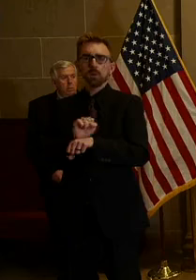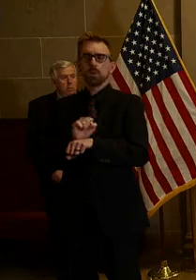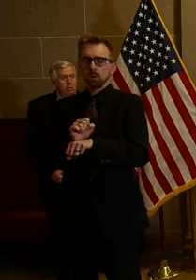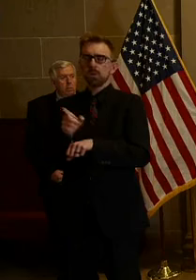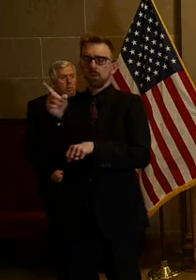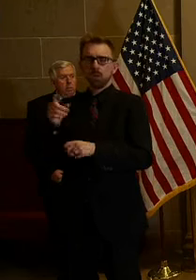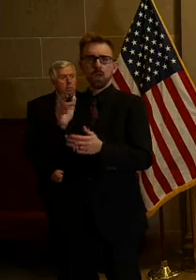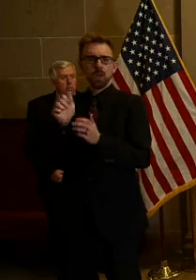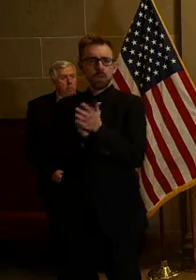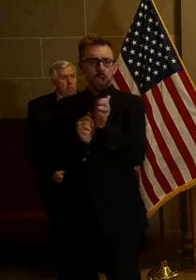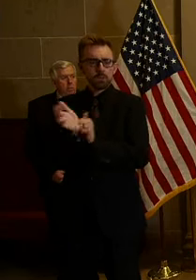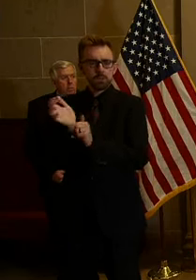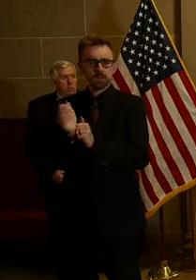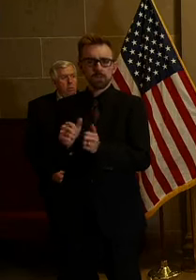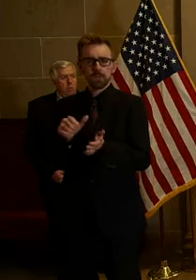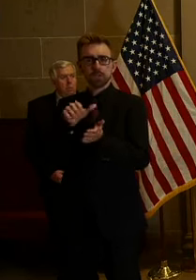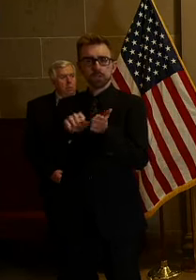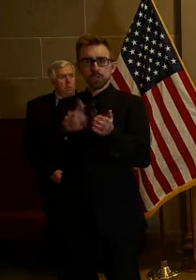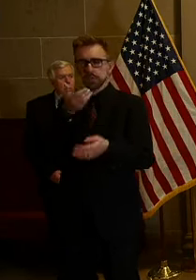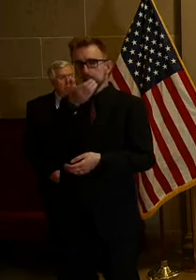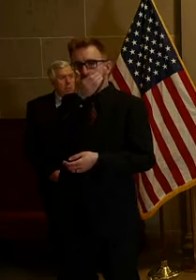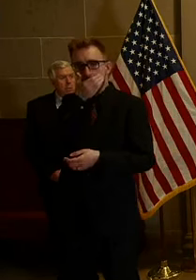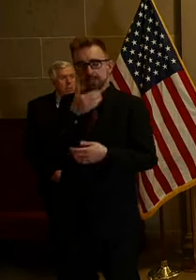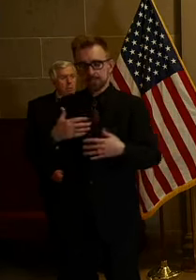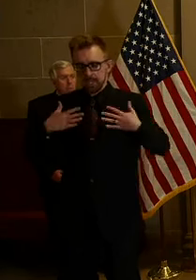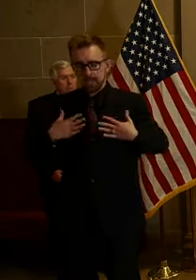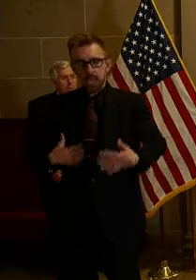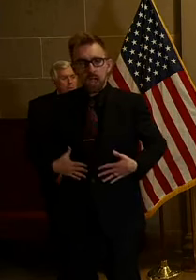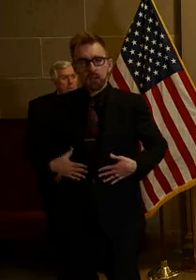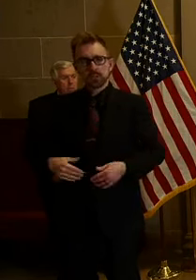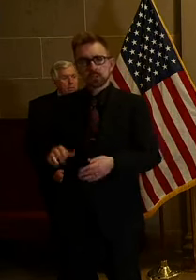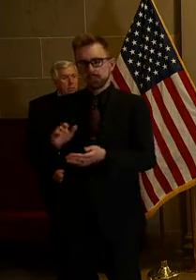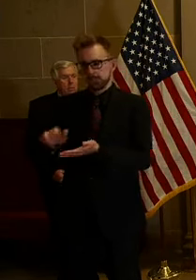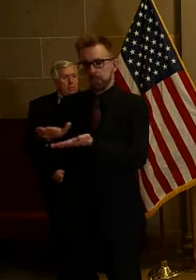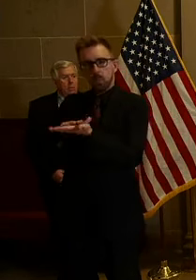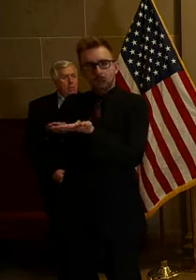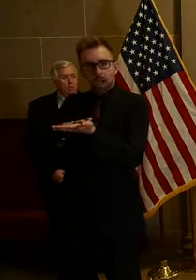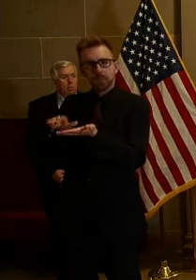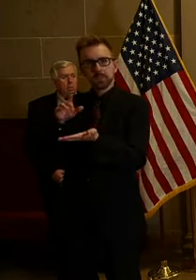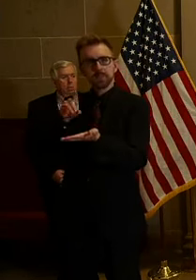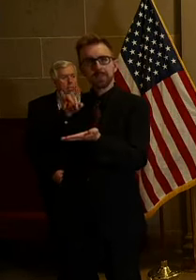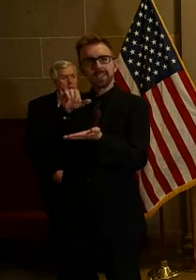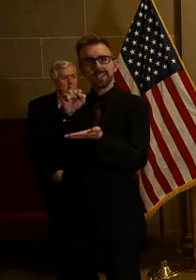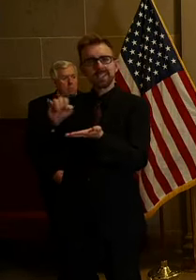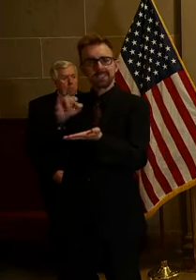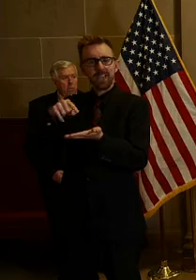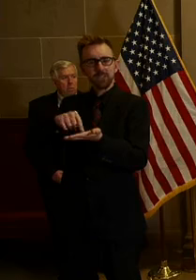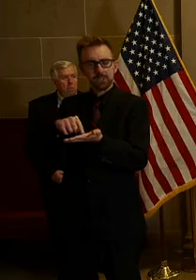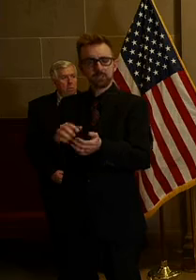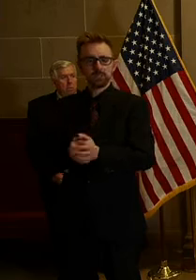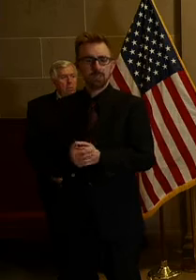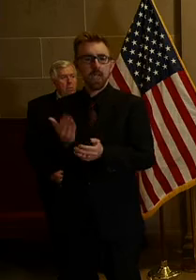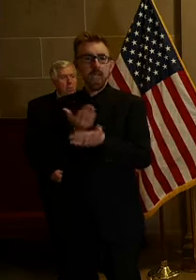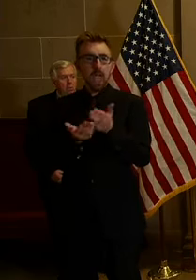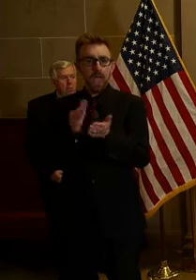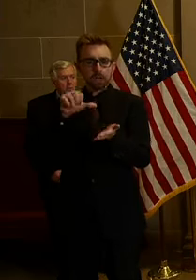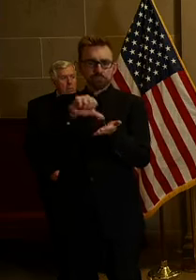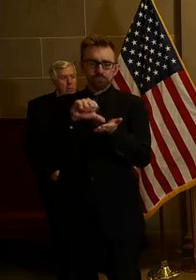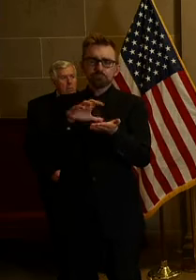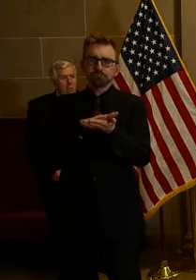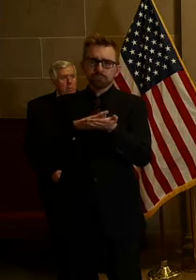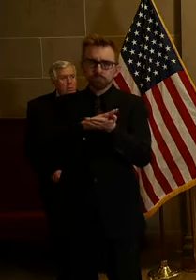gloves and surgical masks and gowns to disinfecting wipes, hand sanitizers and goggles to